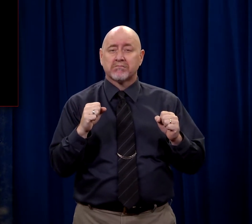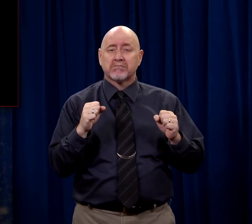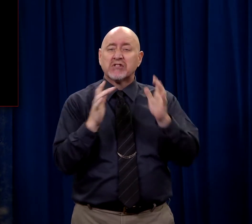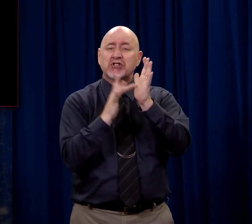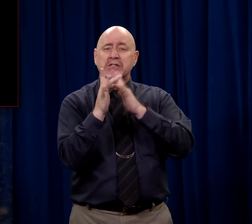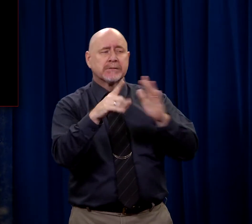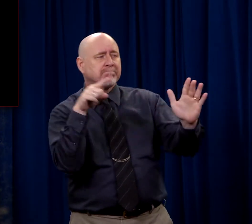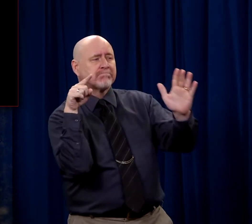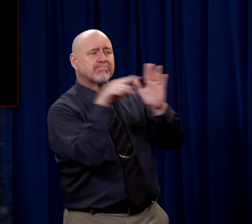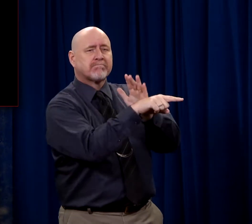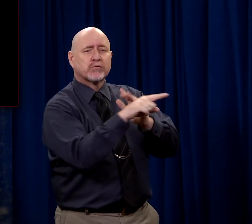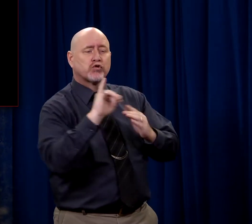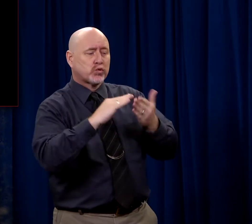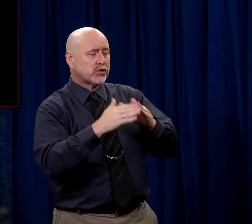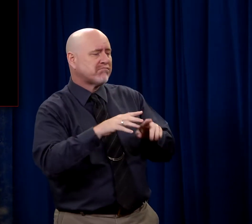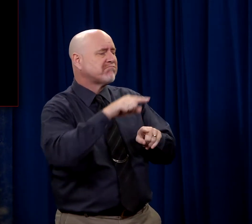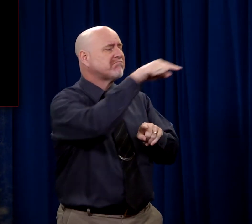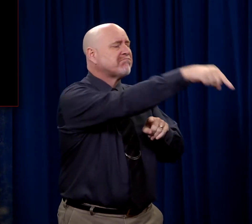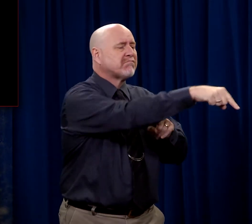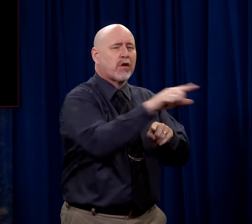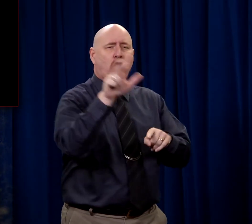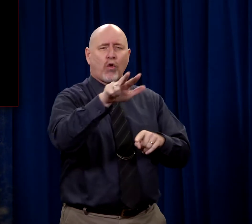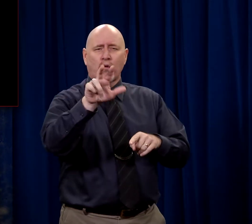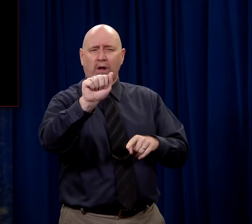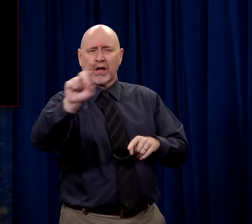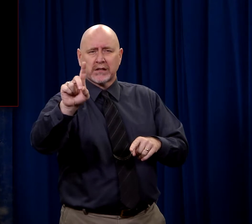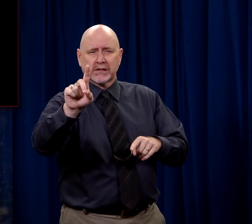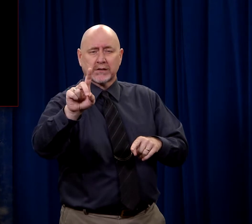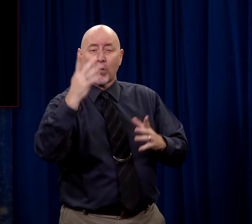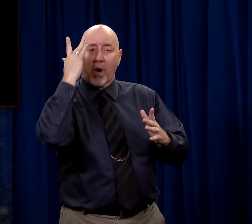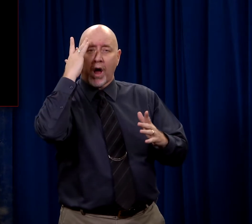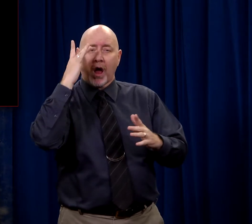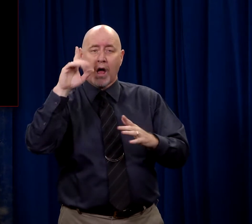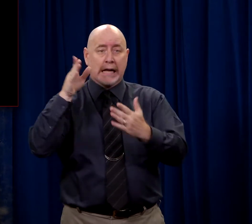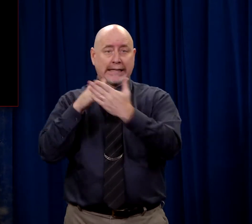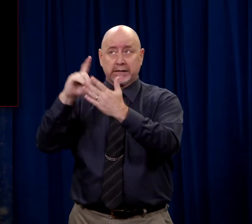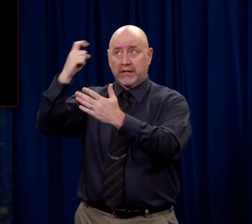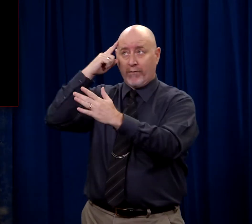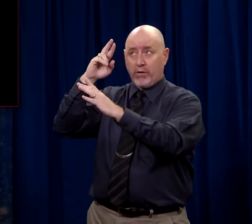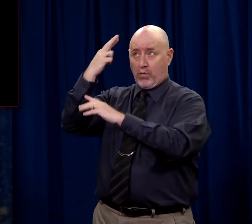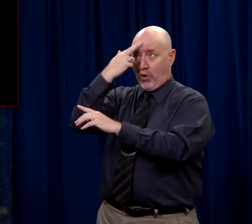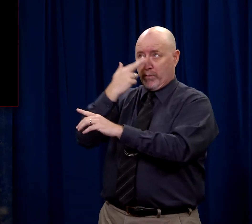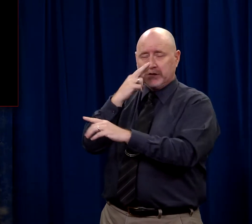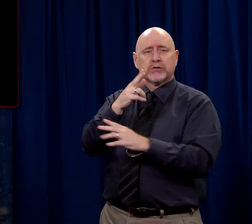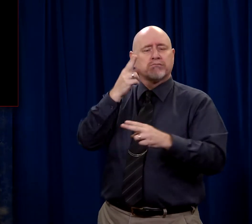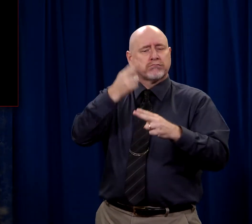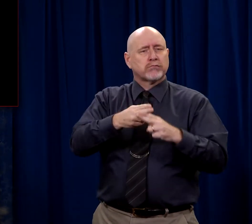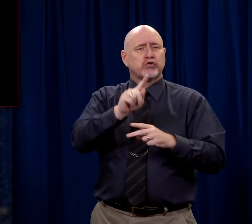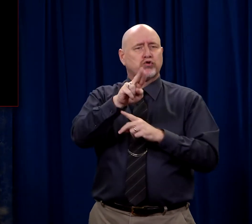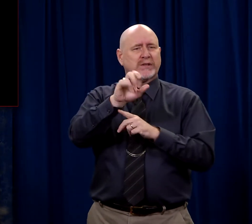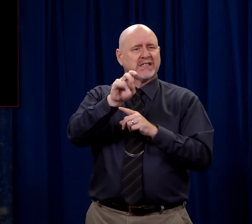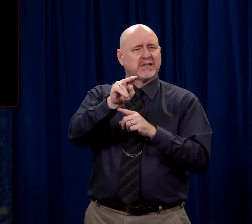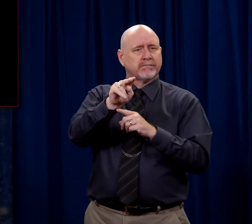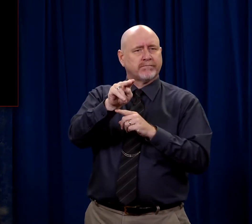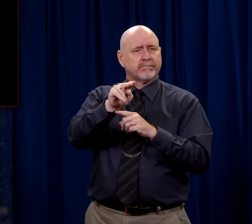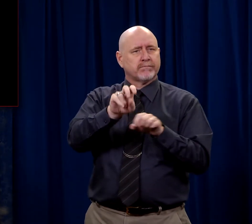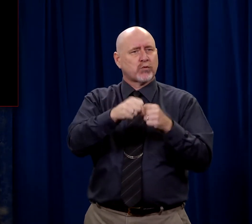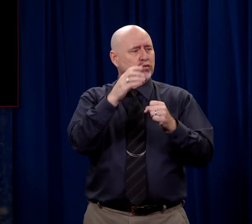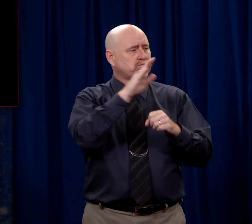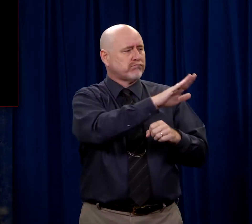outside of Jerusalem about 33 AD. The charge was treason against the Romans, but the conviction was difficult to accomplish.